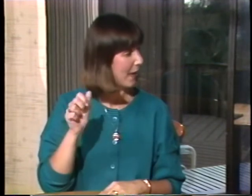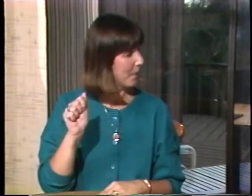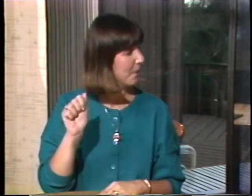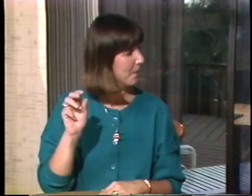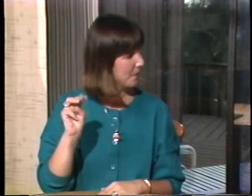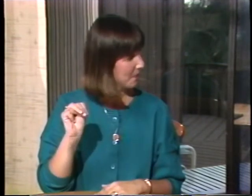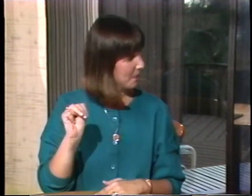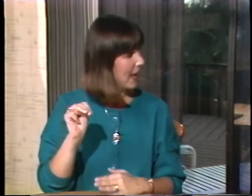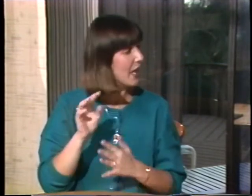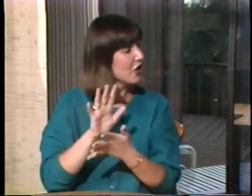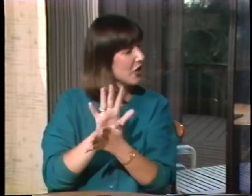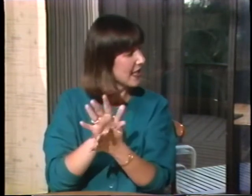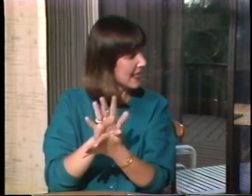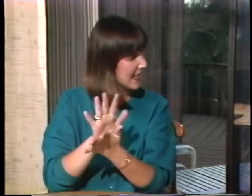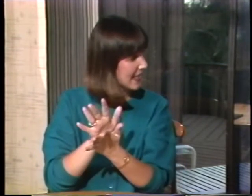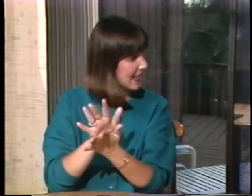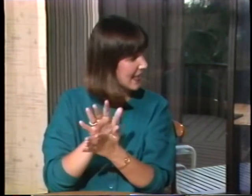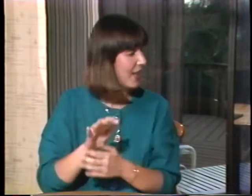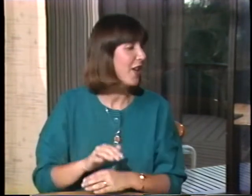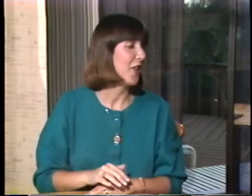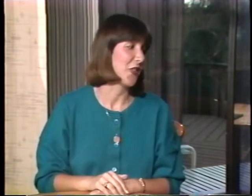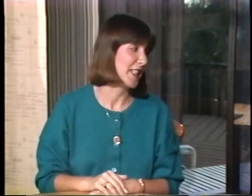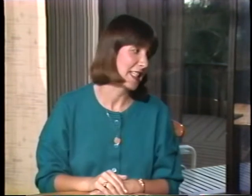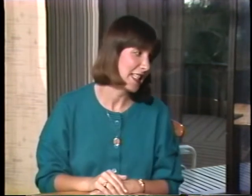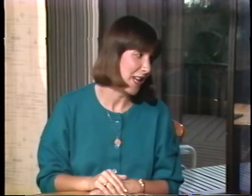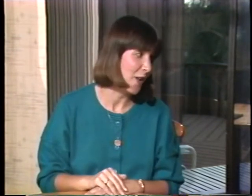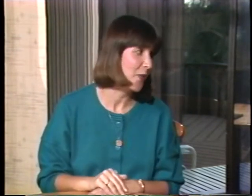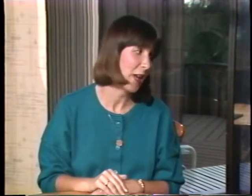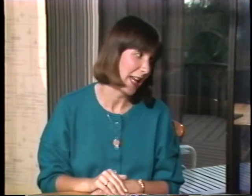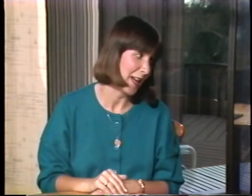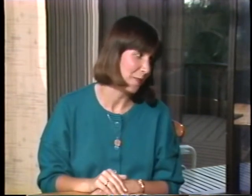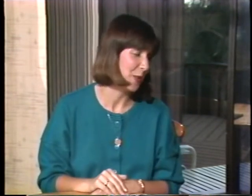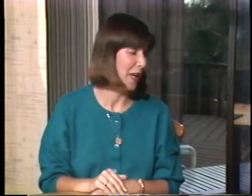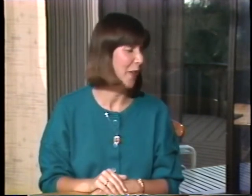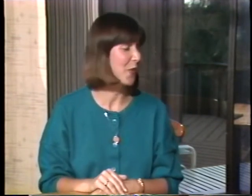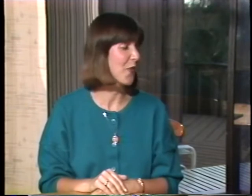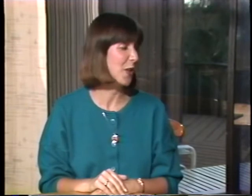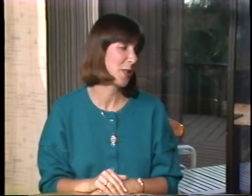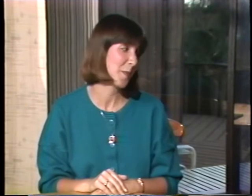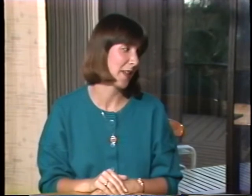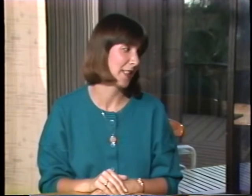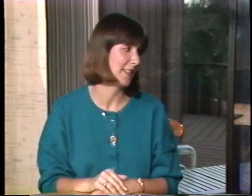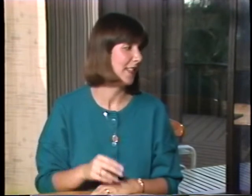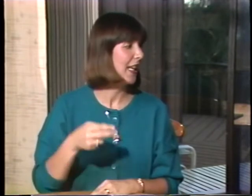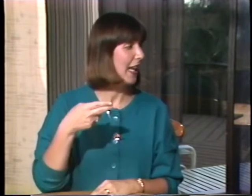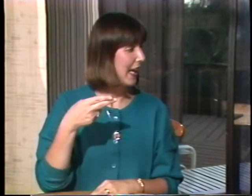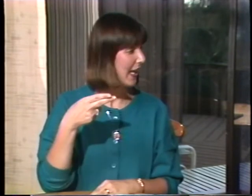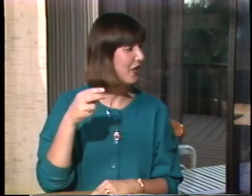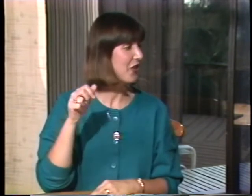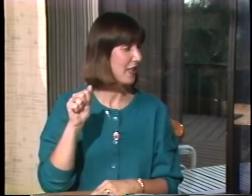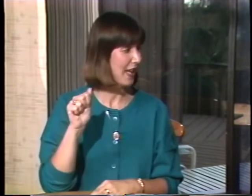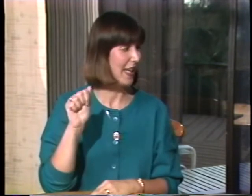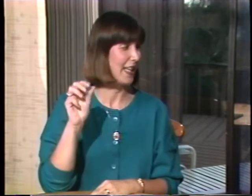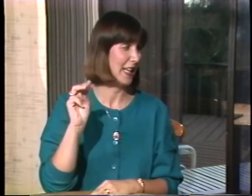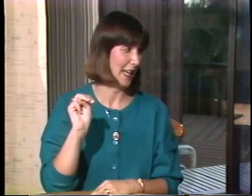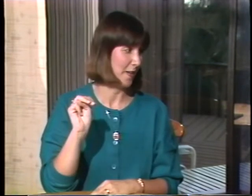and cheese? There isn't a sign for ham, so you have to fingerspell it. H-A-M.